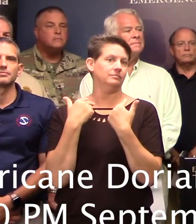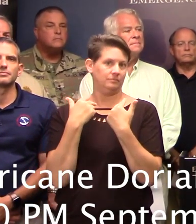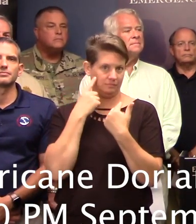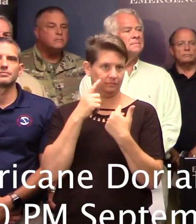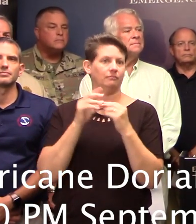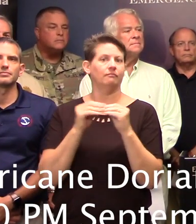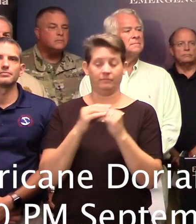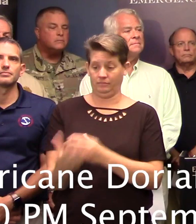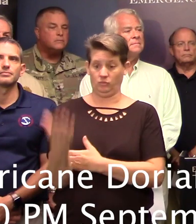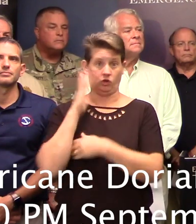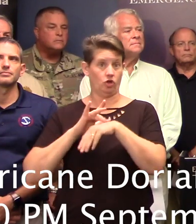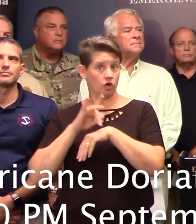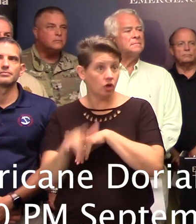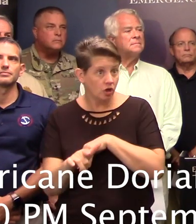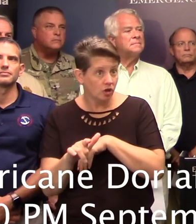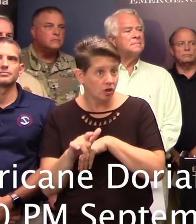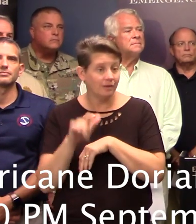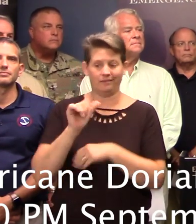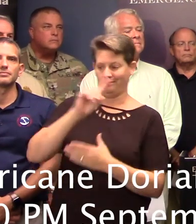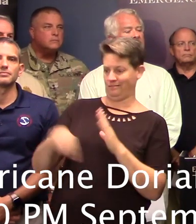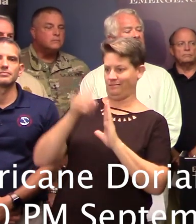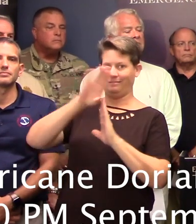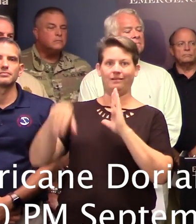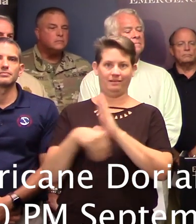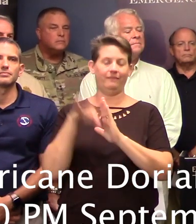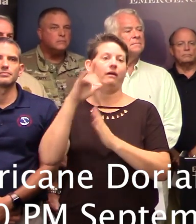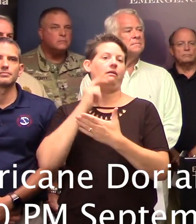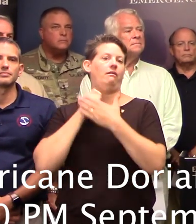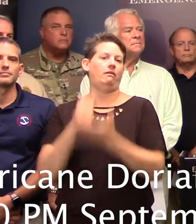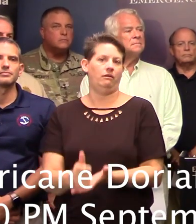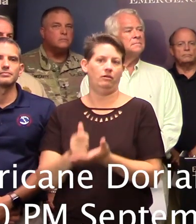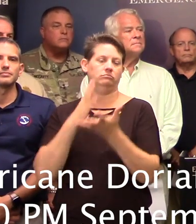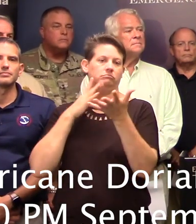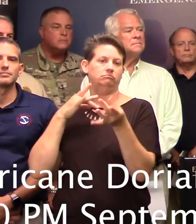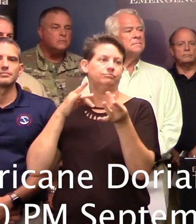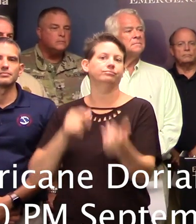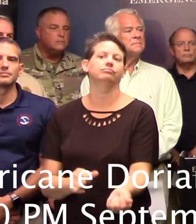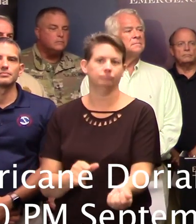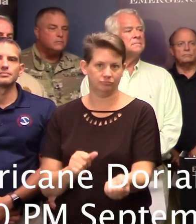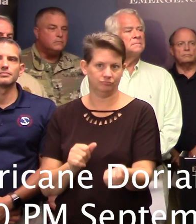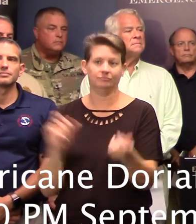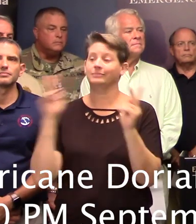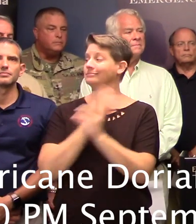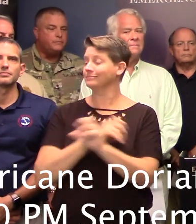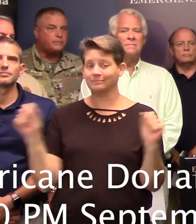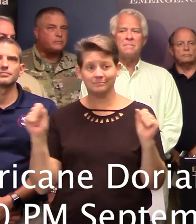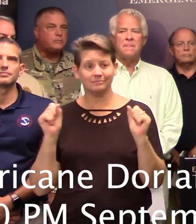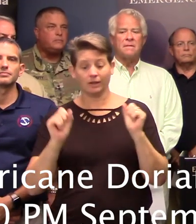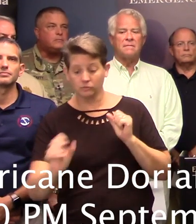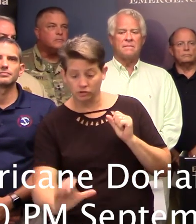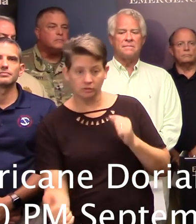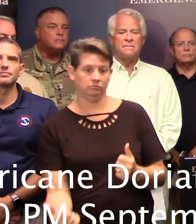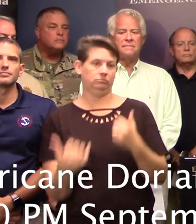towards Columbia this morning, an hour and a half early, has traffic moving smoothly and safely from the Charleston